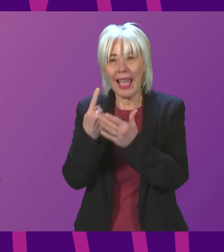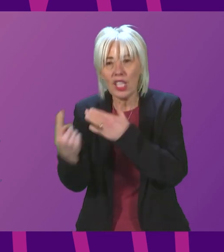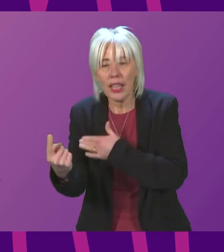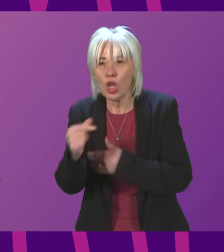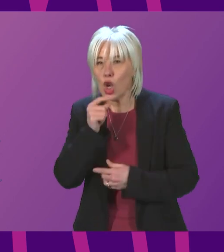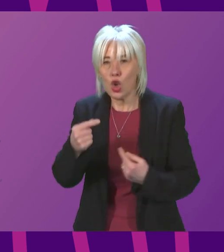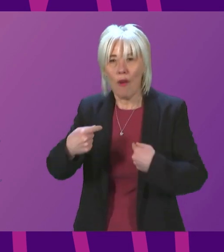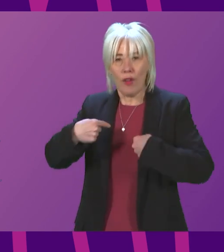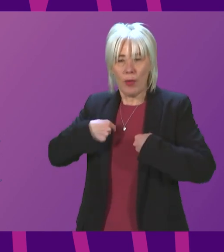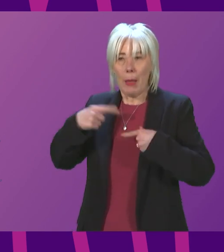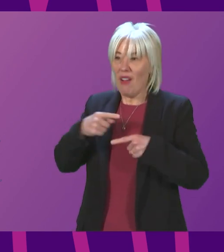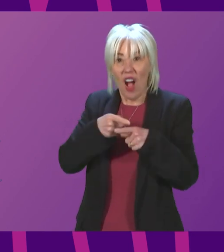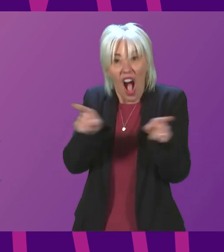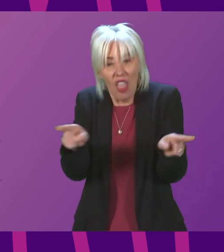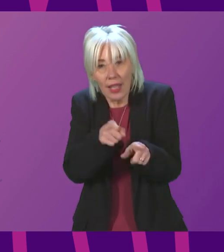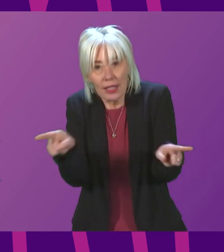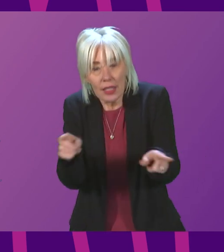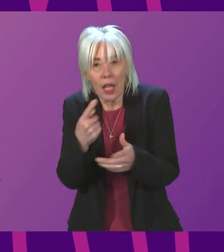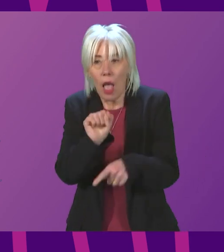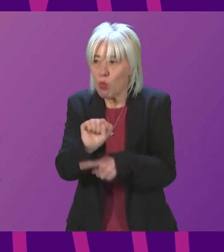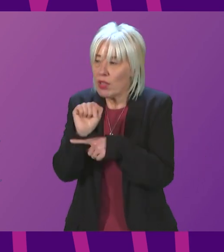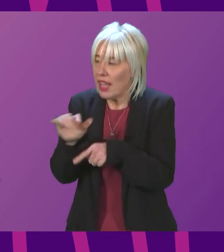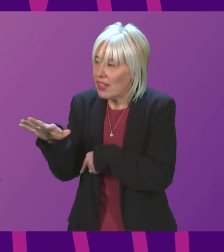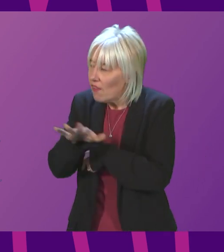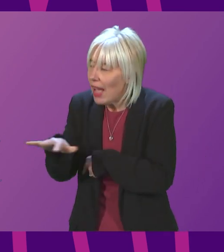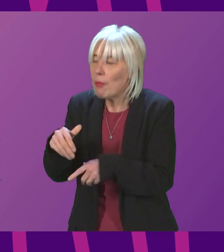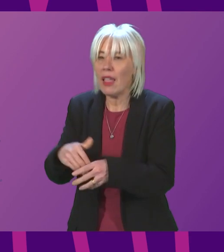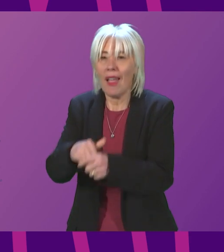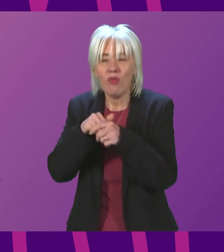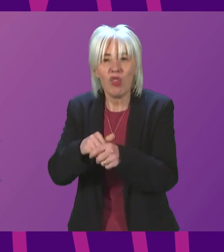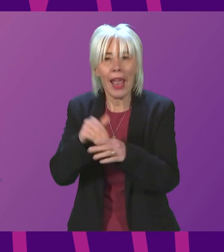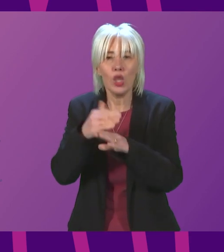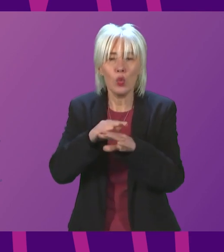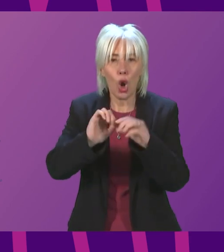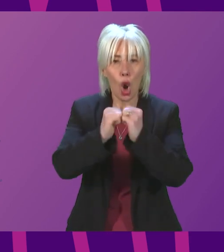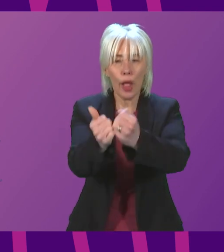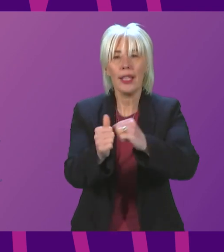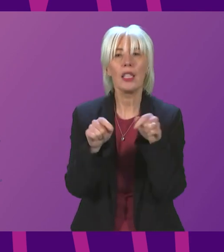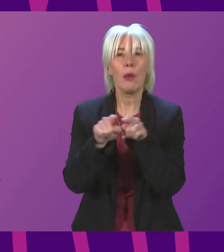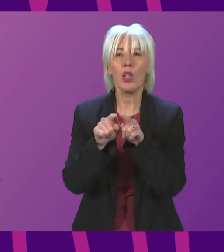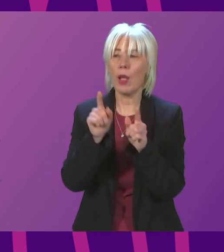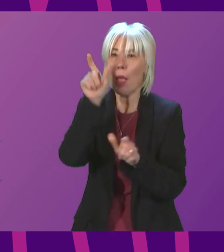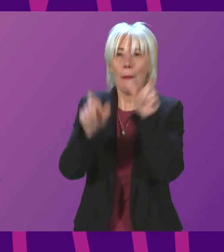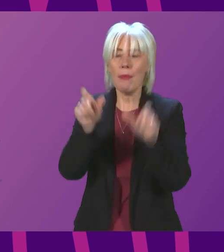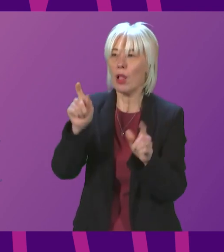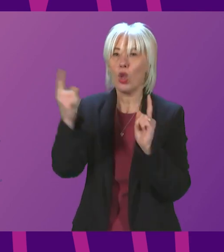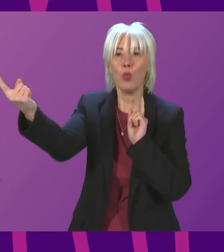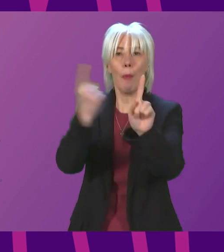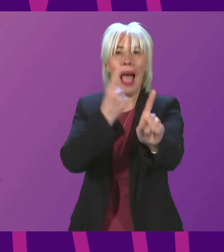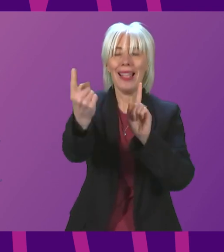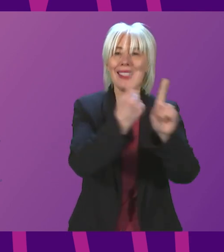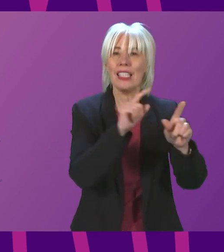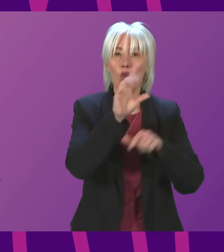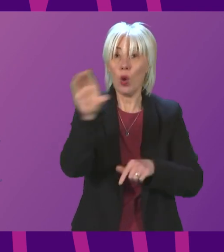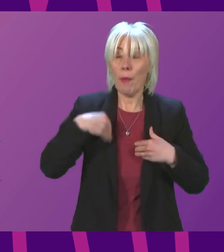but for others protecting not only family and friends and work colleagues but more importantly people you pass by who you will never know